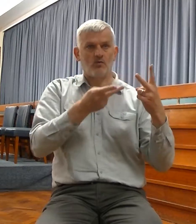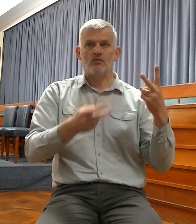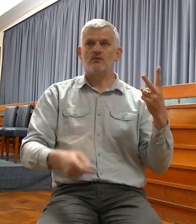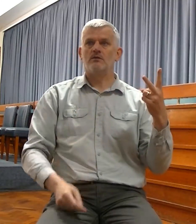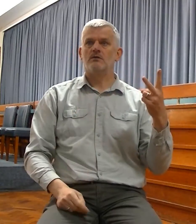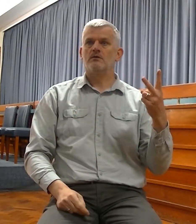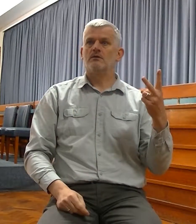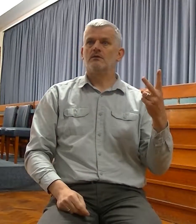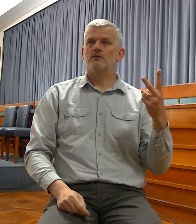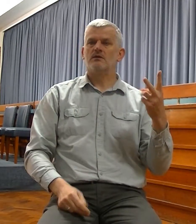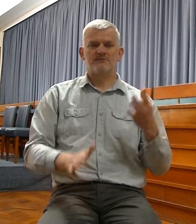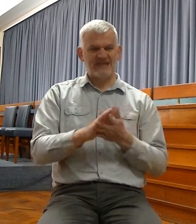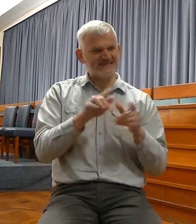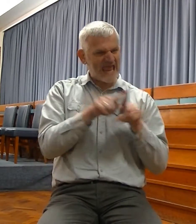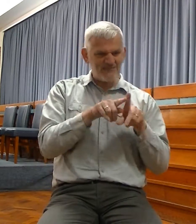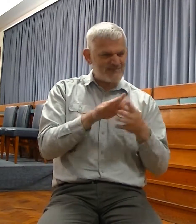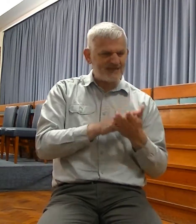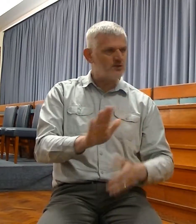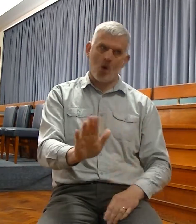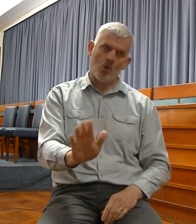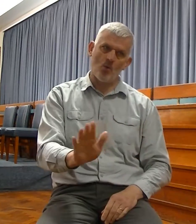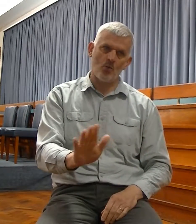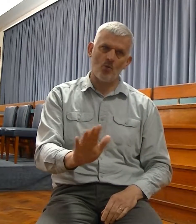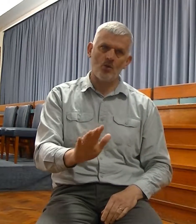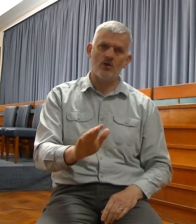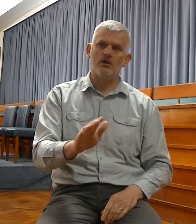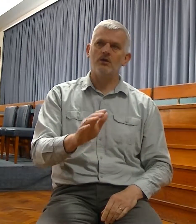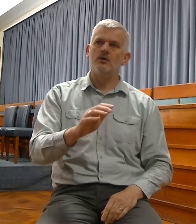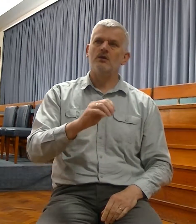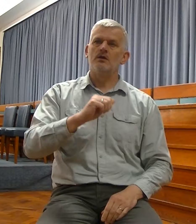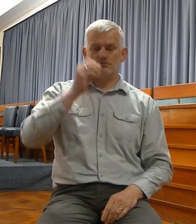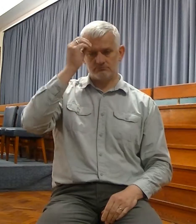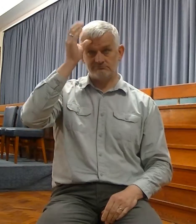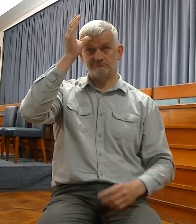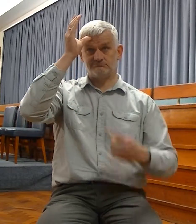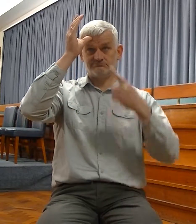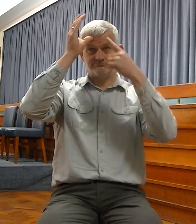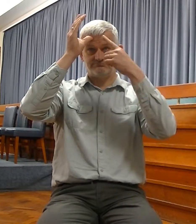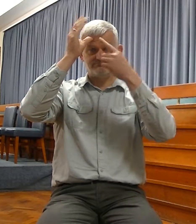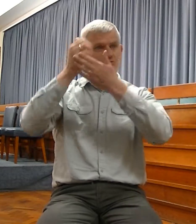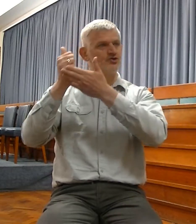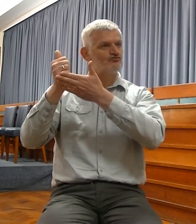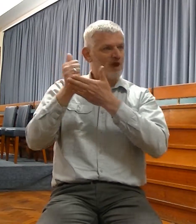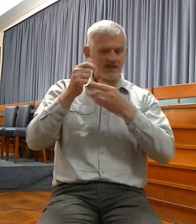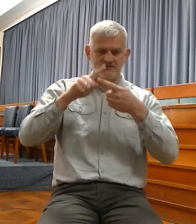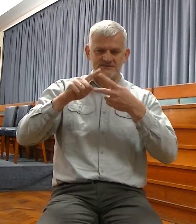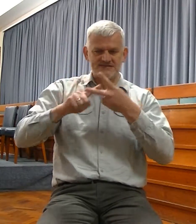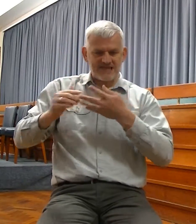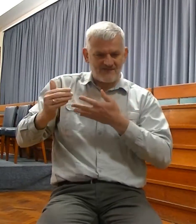they'll know things about grace and about salvation. And they'll also personally understand